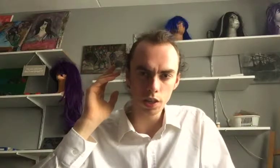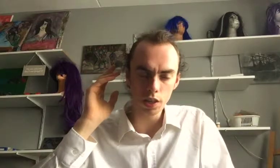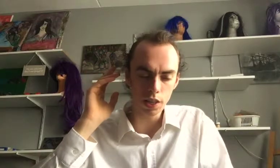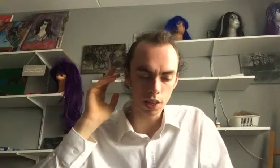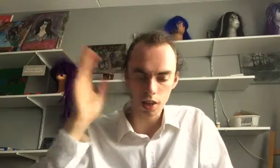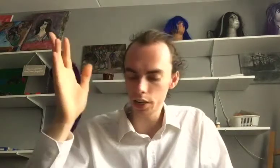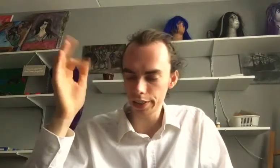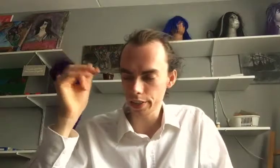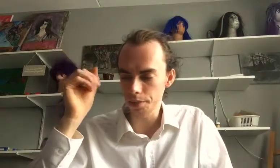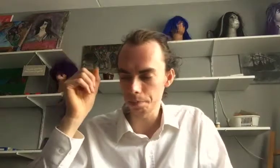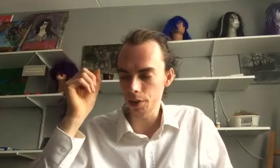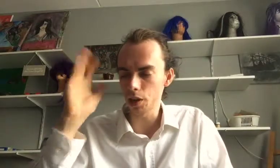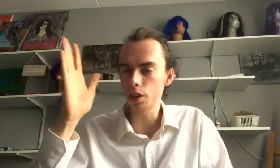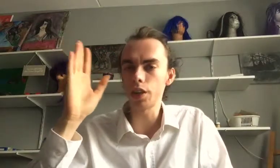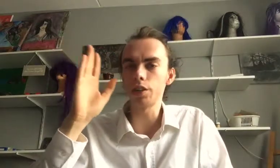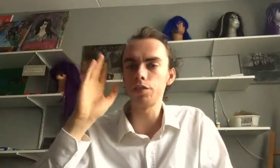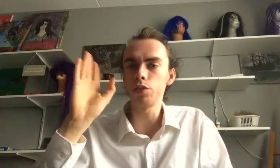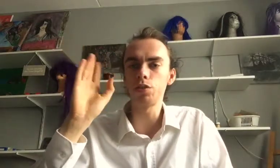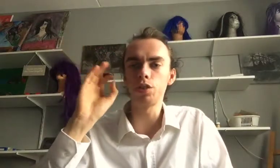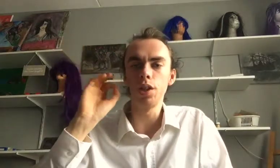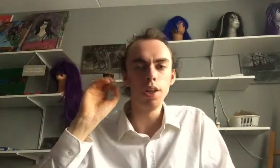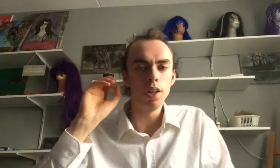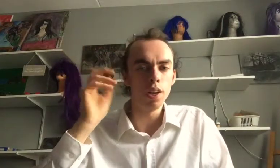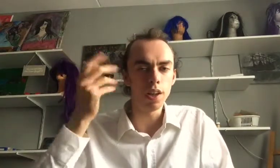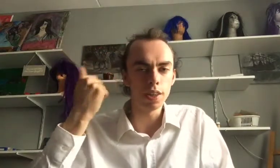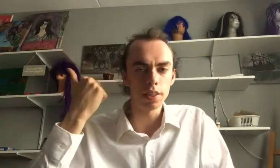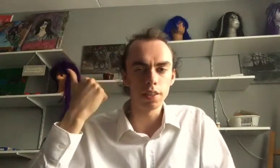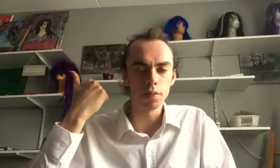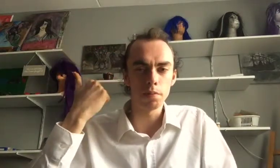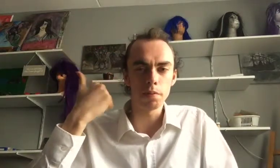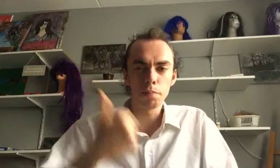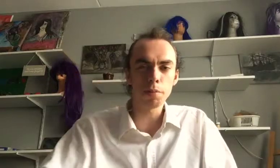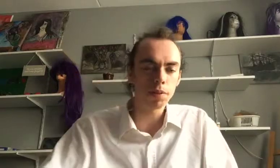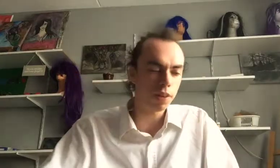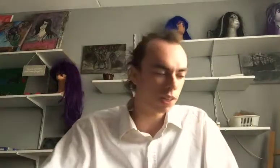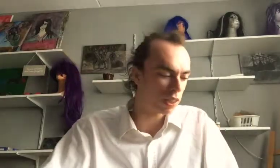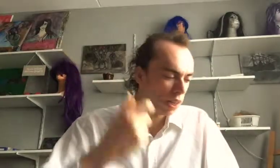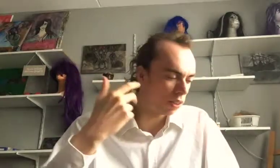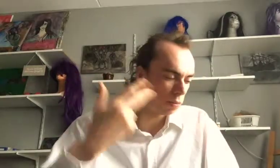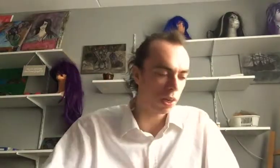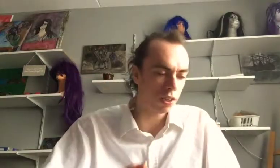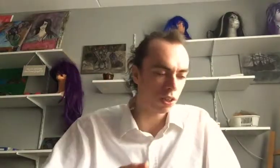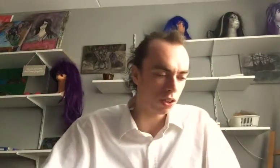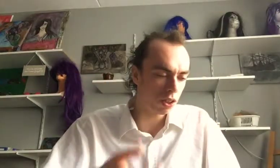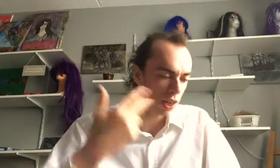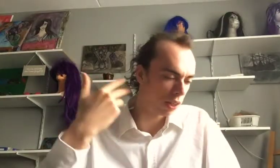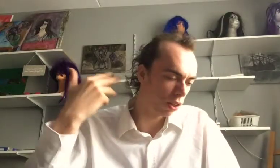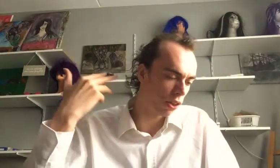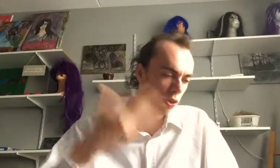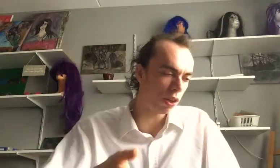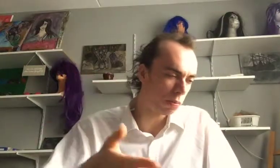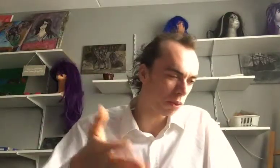highly, alkaline foods. Like, peppercars, like tomatoes, like cucumbers,